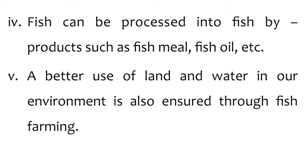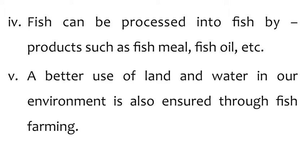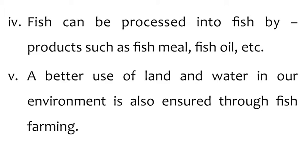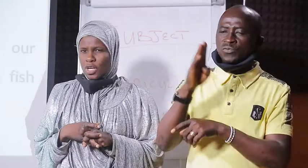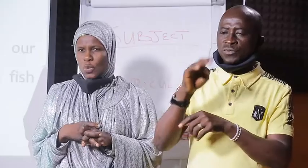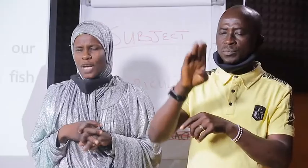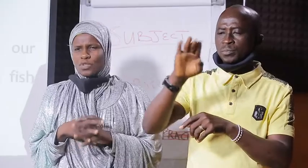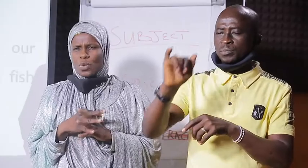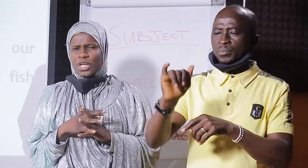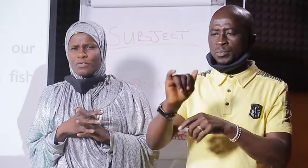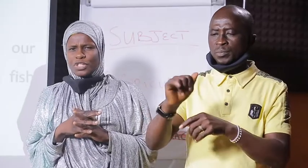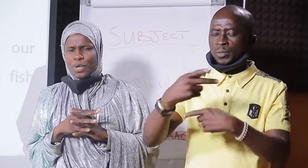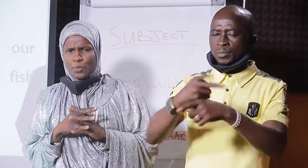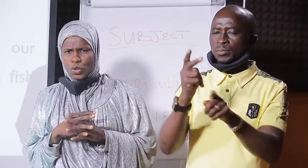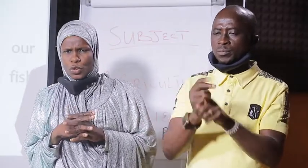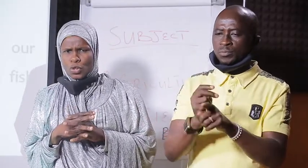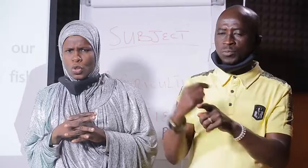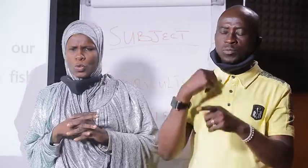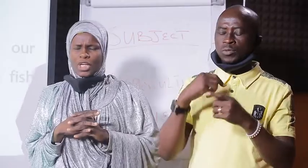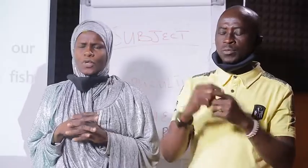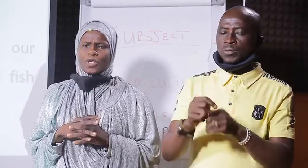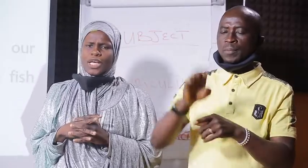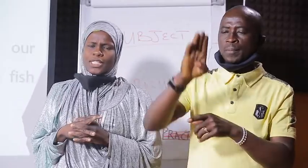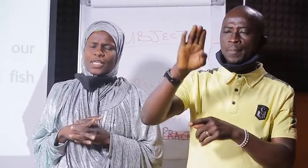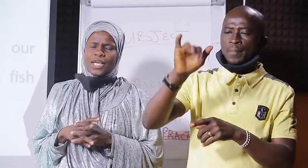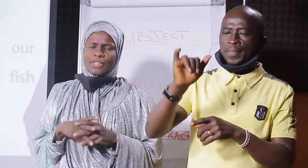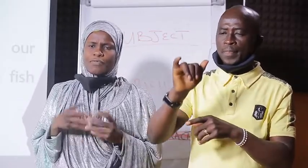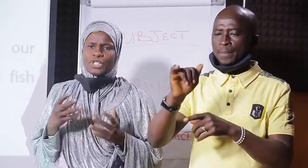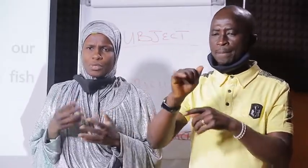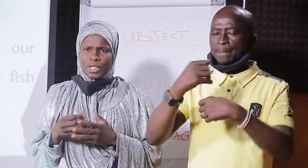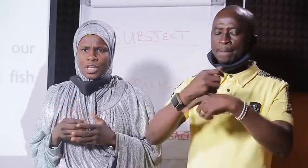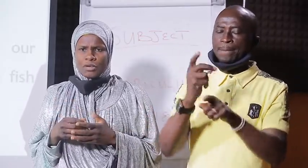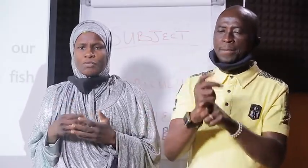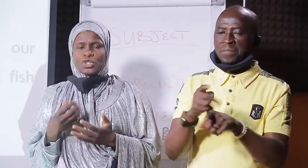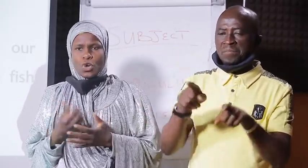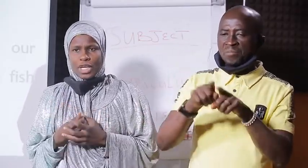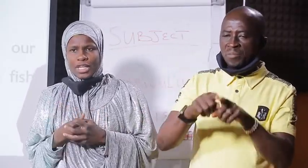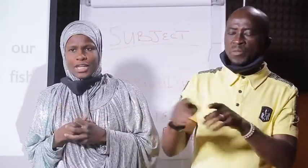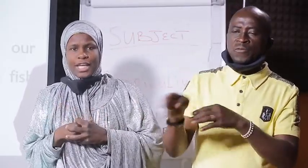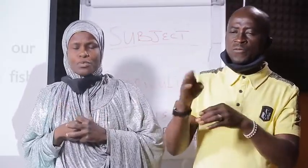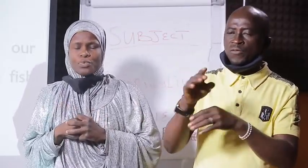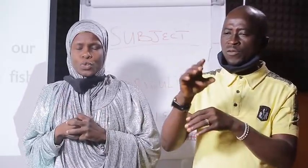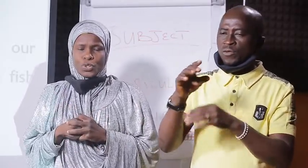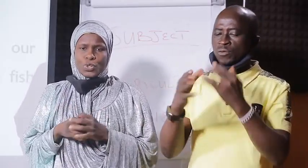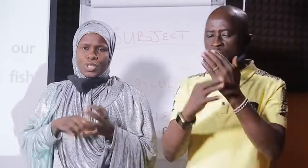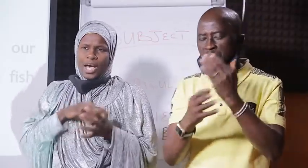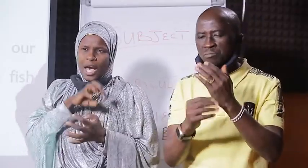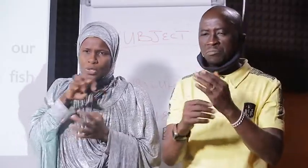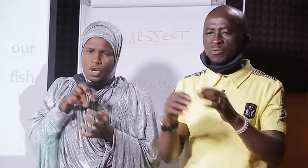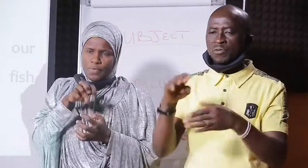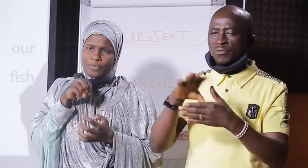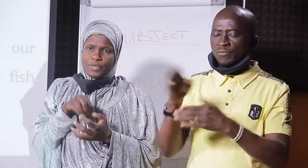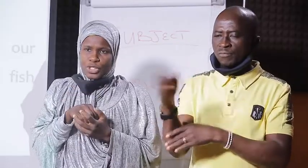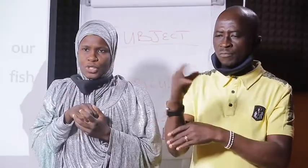product we have some other fish by product which are known as like the fish meal fish oil that have been produced